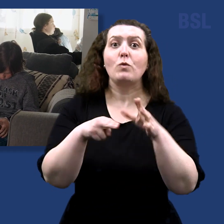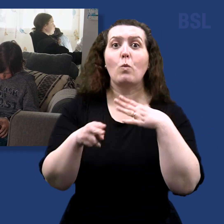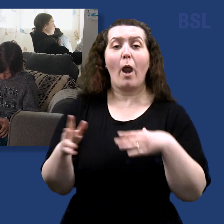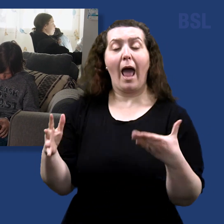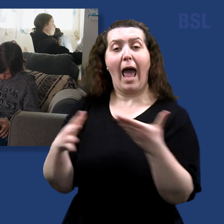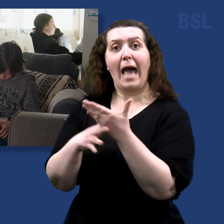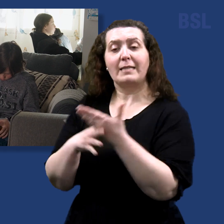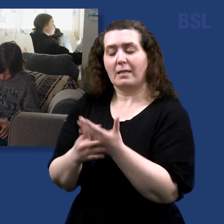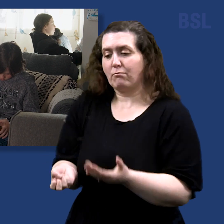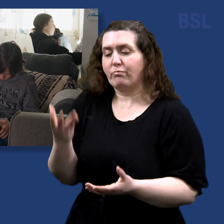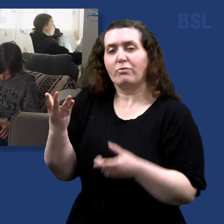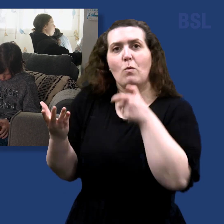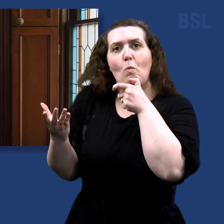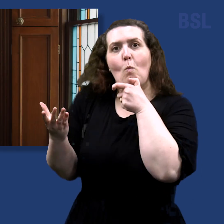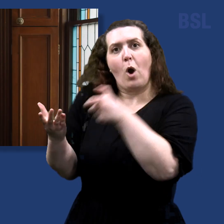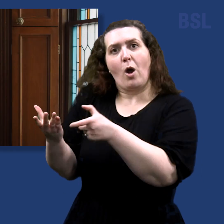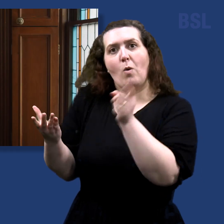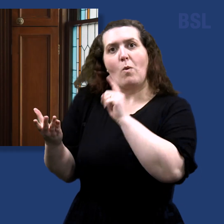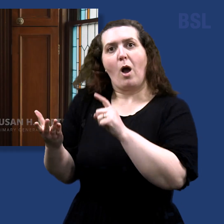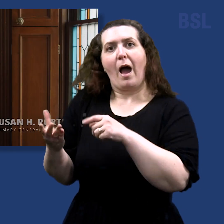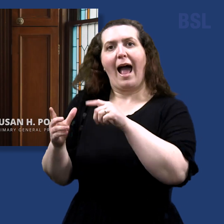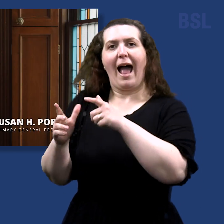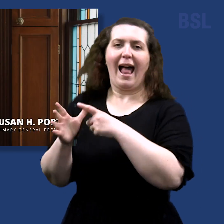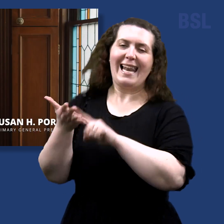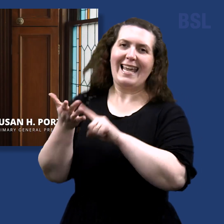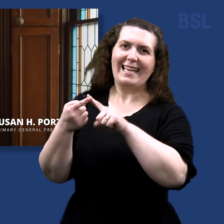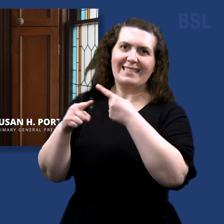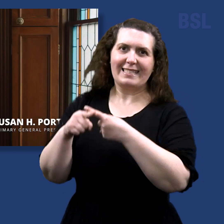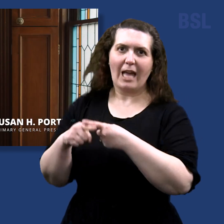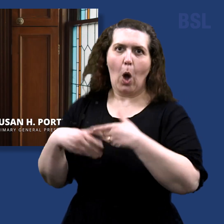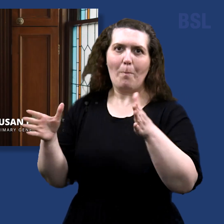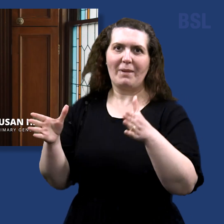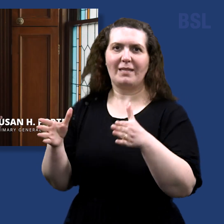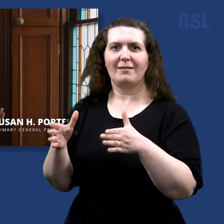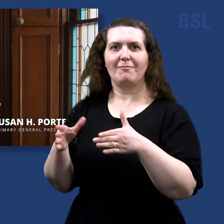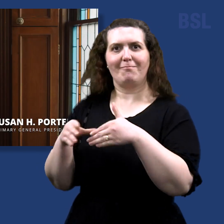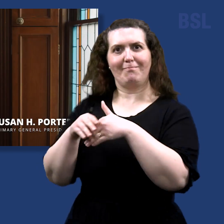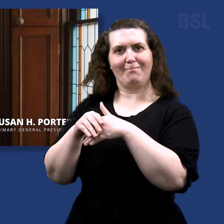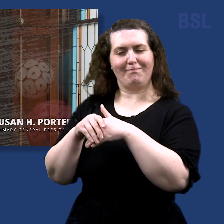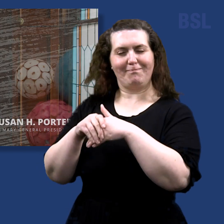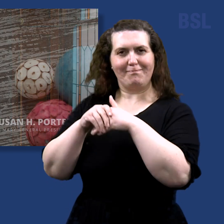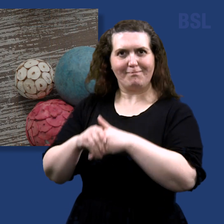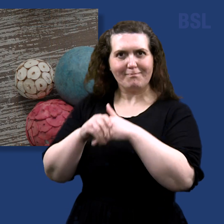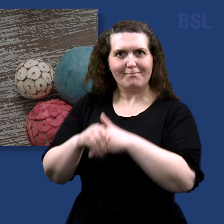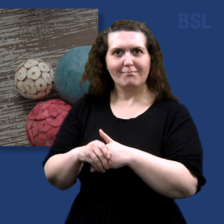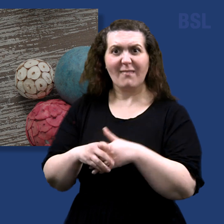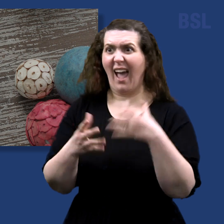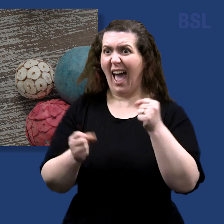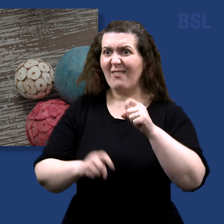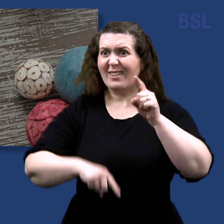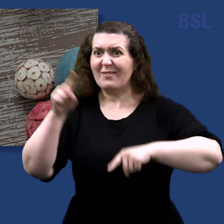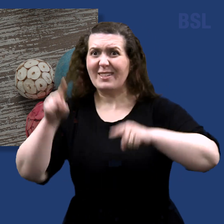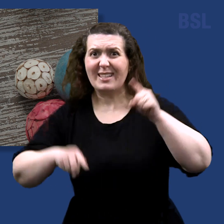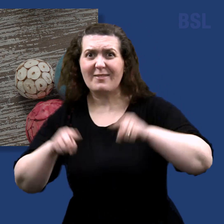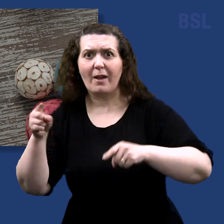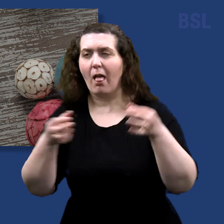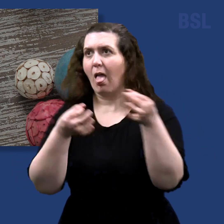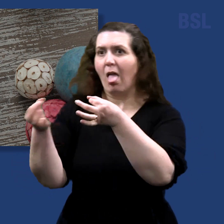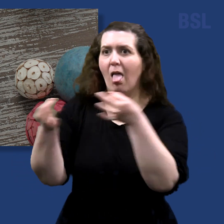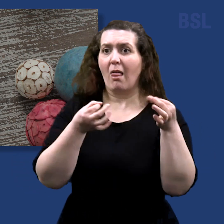open The Friend magazine. With so many voices out there, having an app that will read them these beautiful stories that are about children their